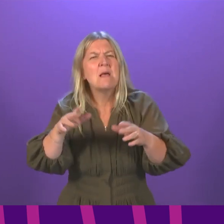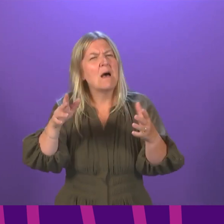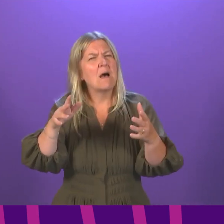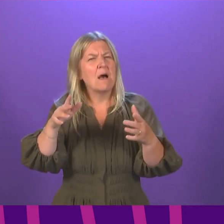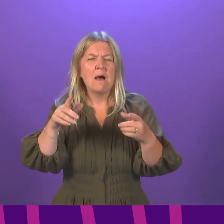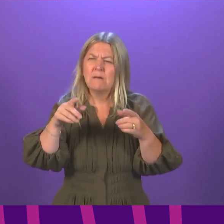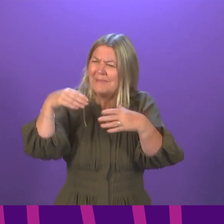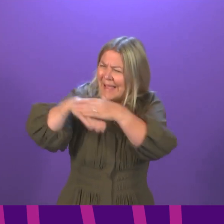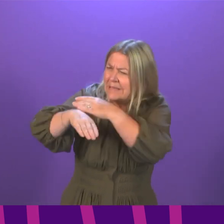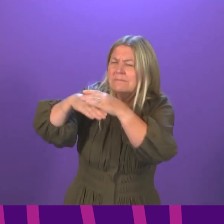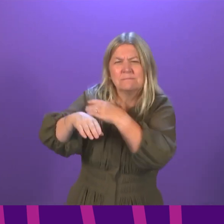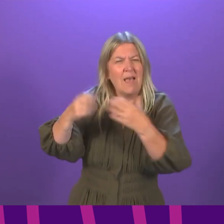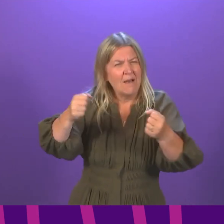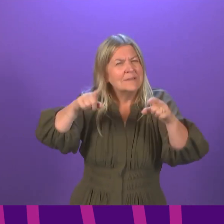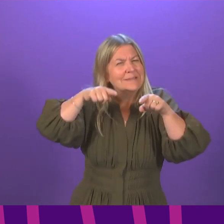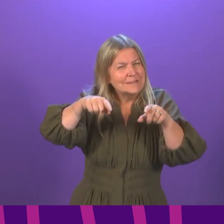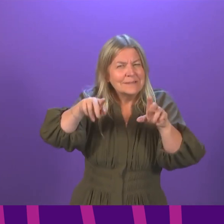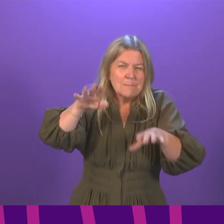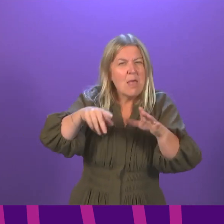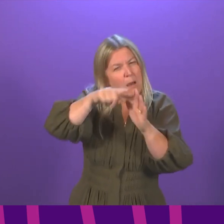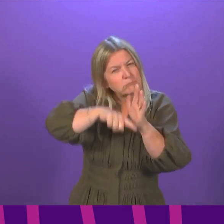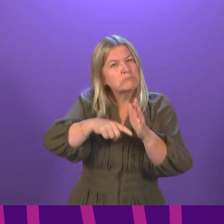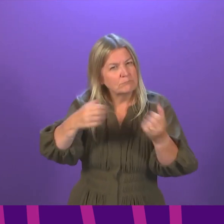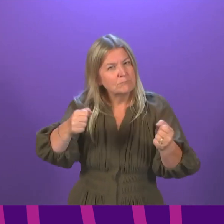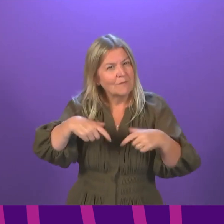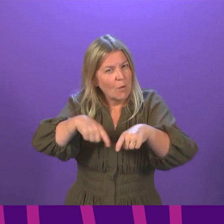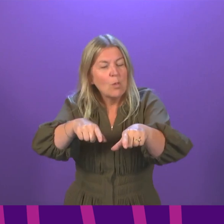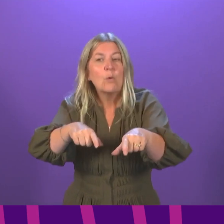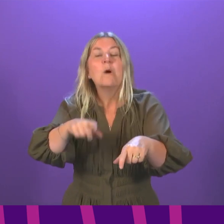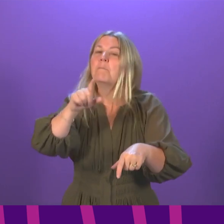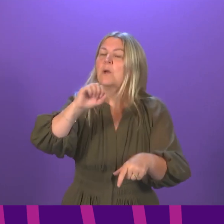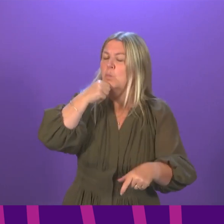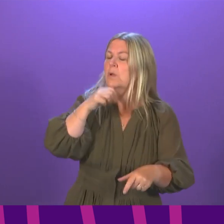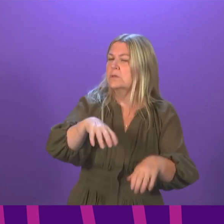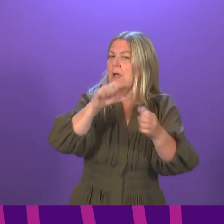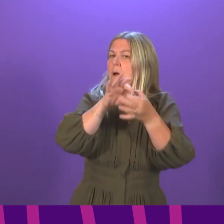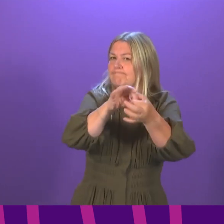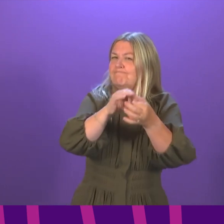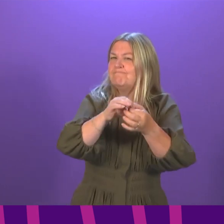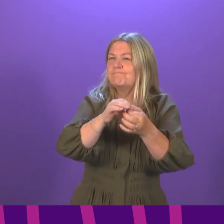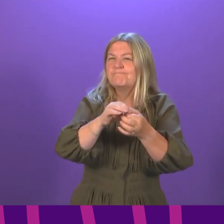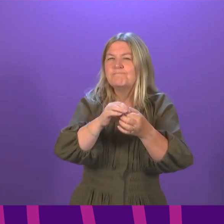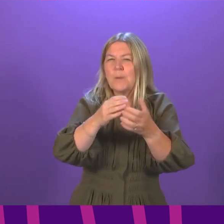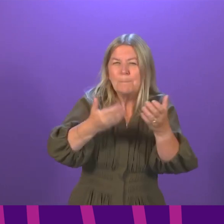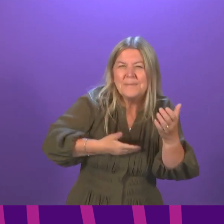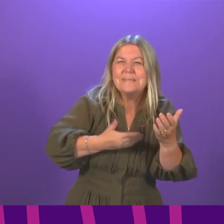indoor settings, but, yes, we will be engaging with the nighttime industry sector about exactly how we would hope, as